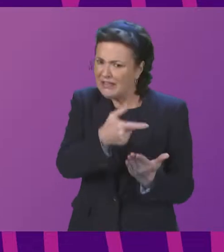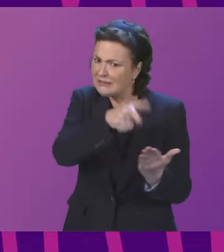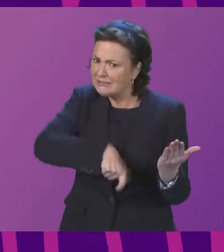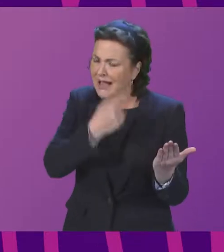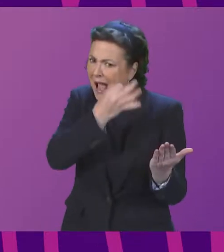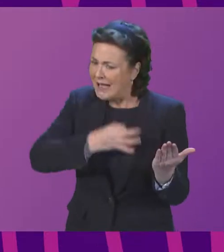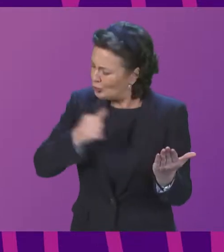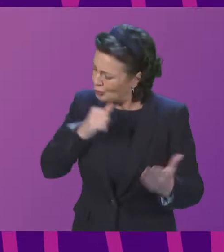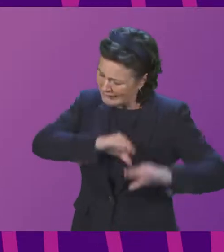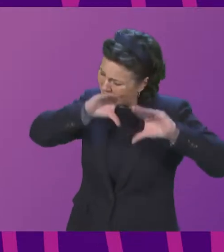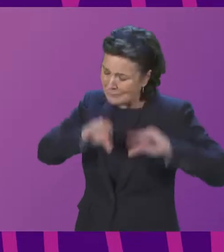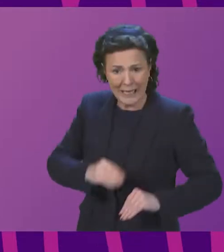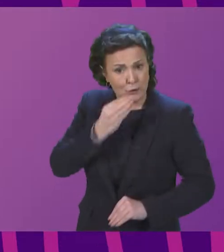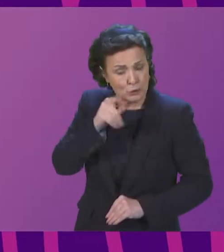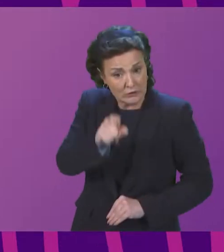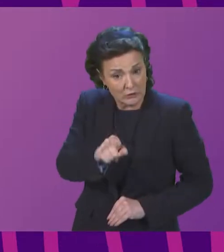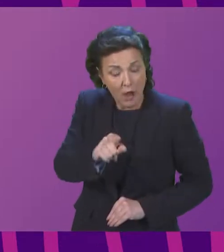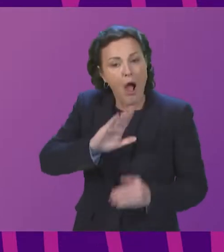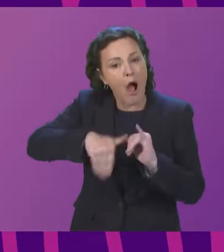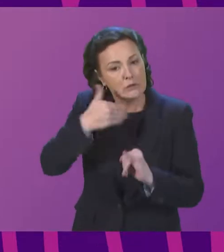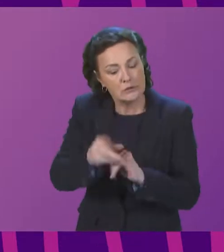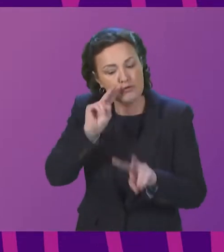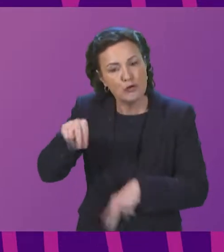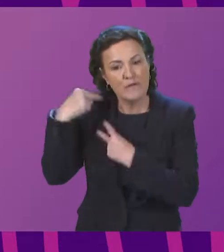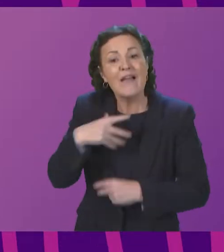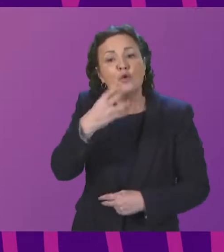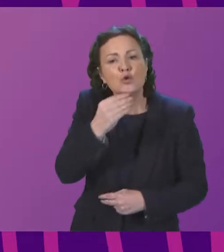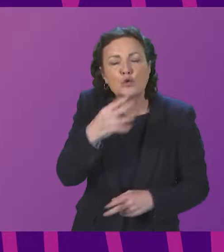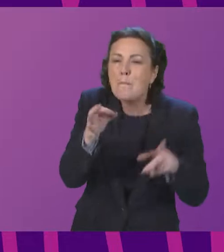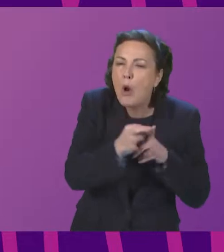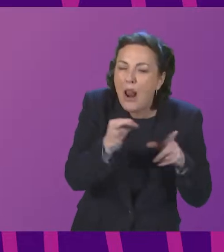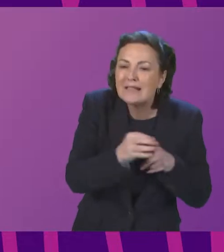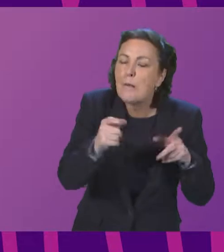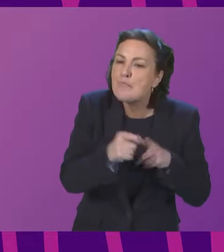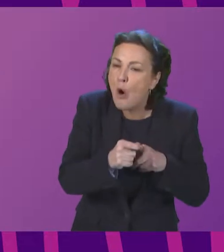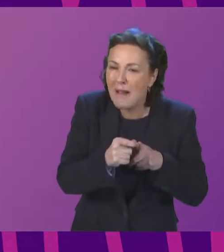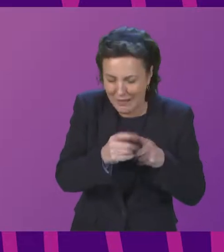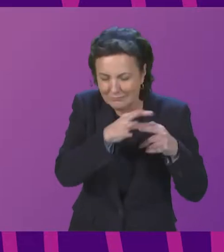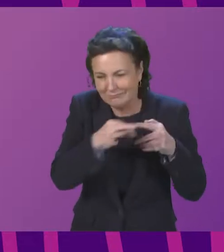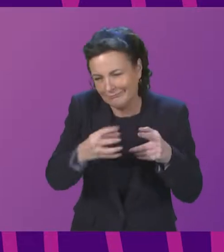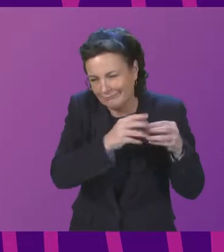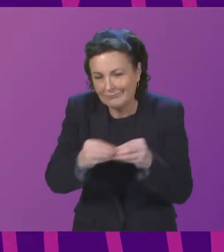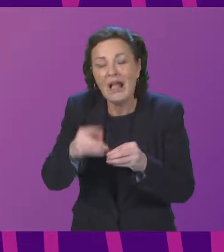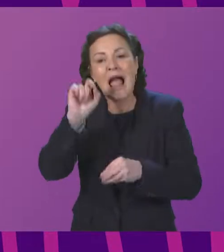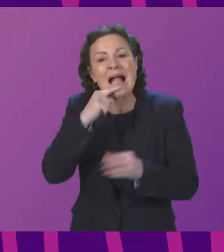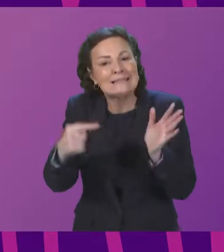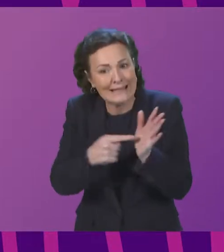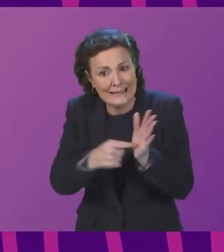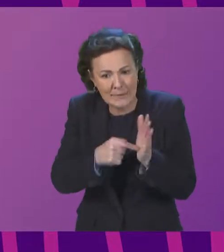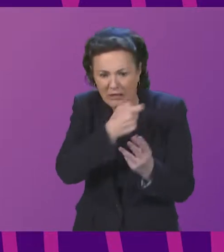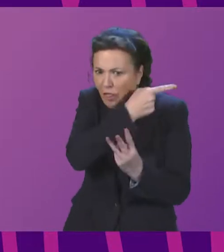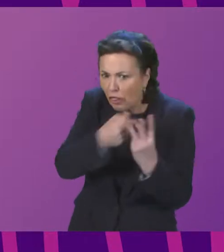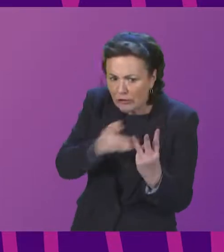a review of all surgical procedures which use polyester, polypropylene or titanium is carried out. Guidelines for surgical use of mesh are